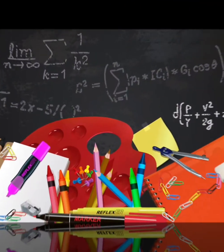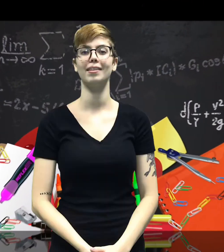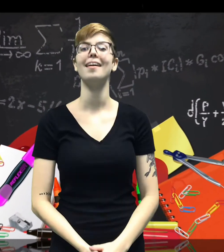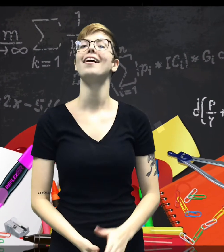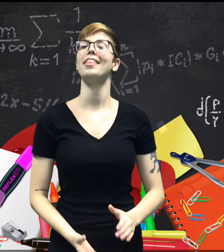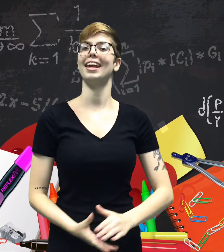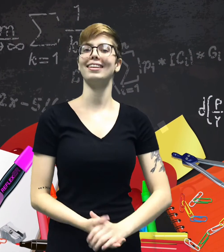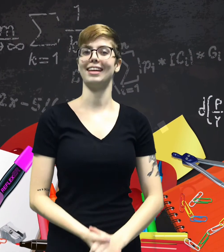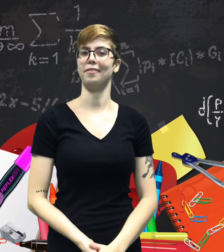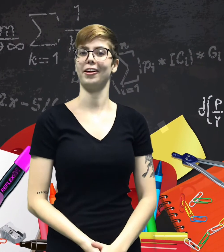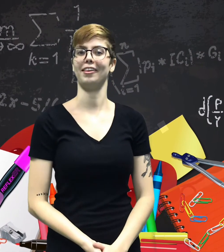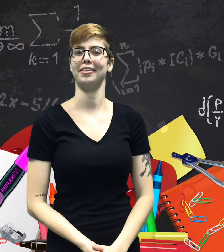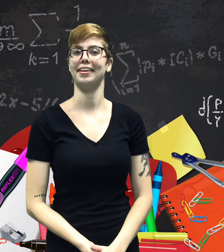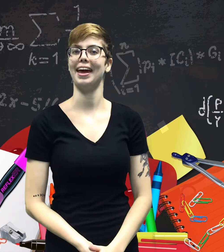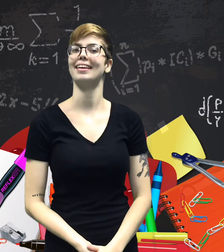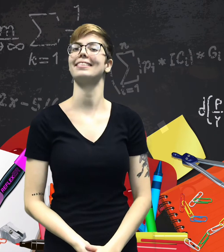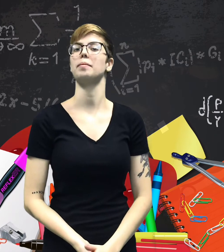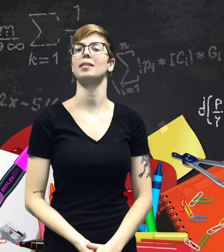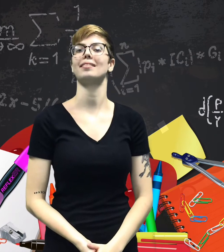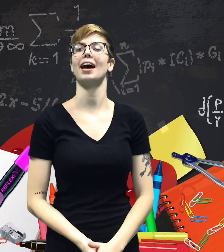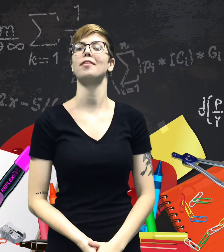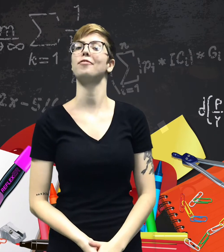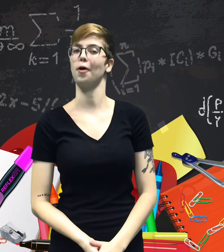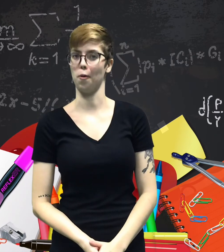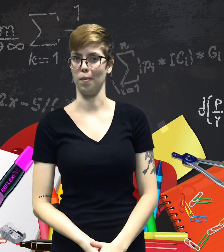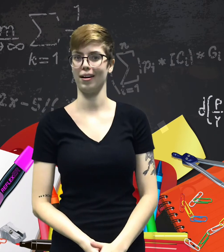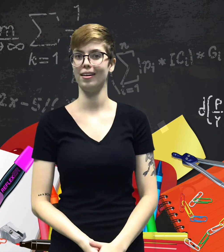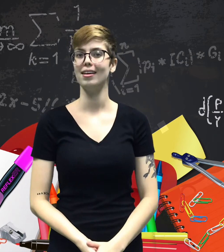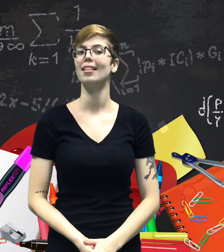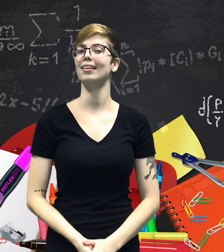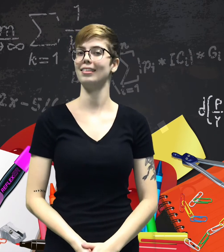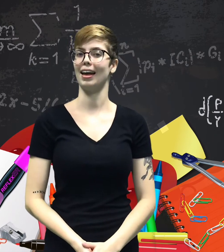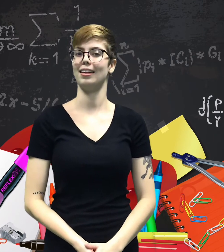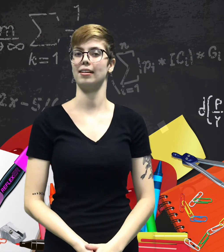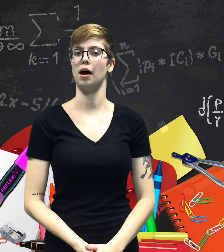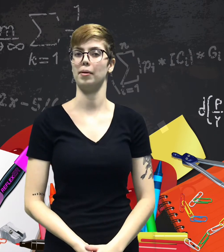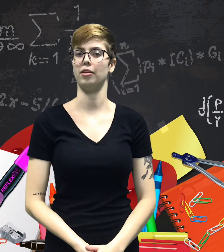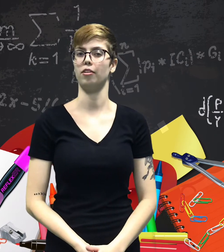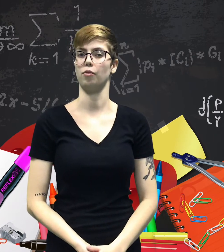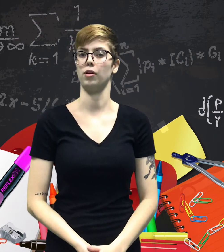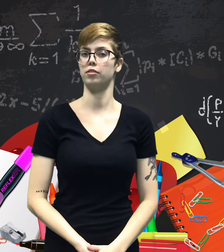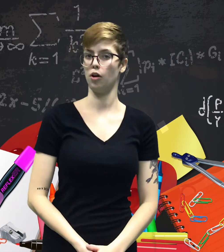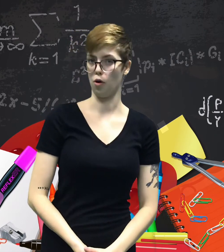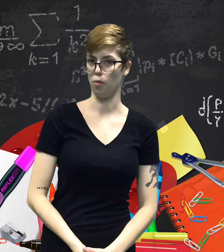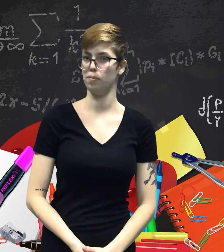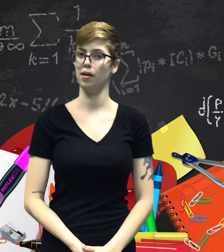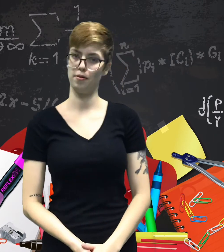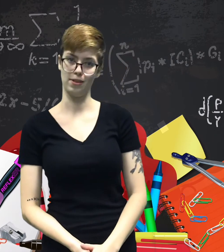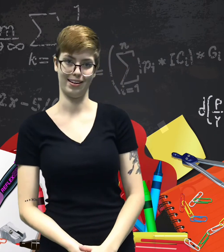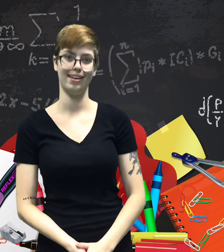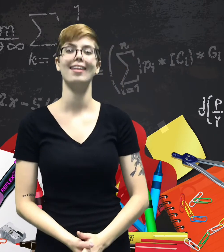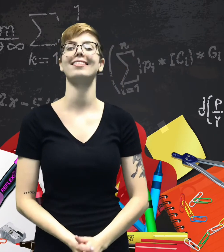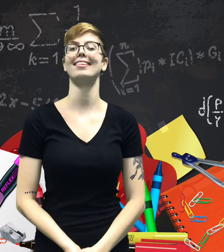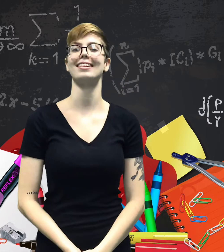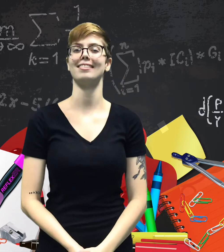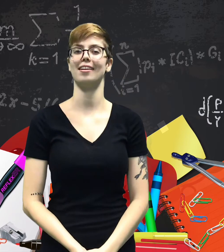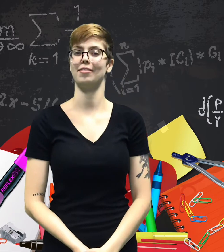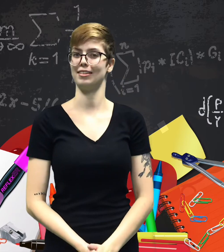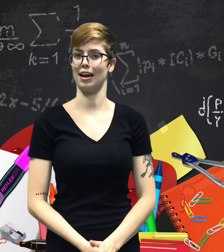Teacher. The next sign we're going to learn today is going to be the sign for homework. This sign is a combination of the words home and work. So let's get started with the sign